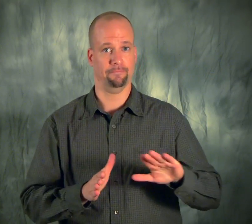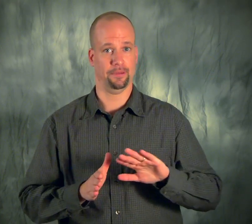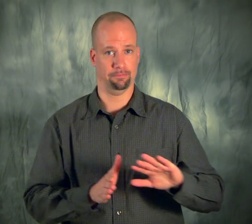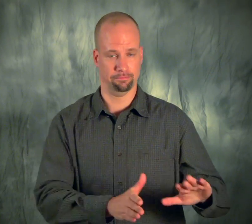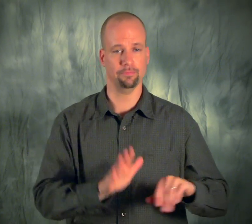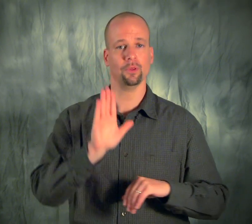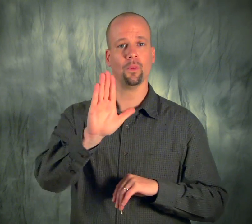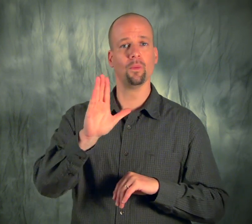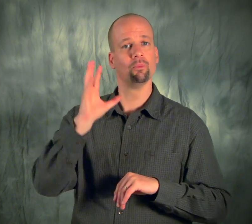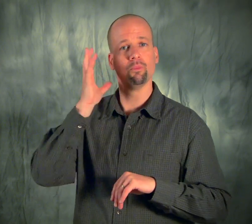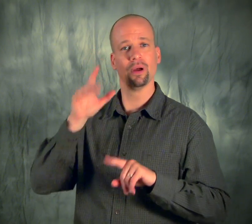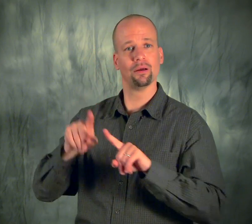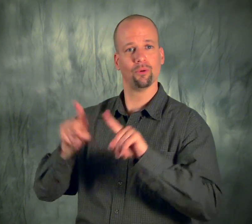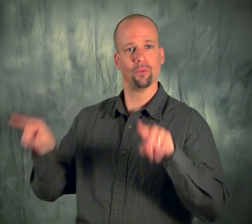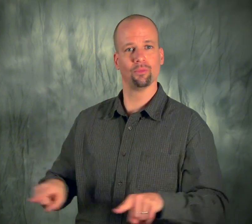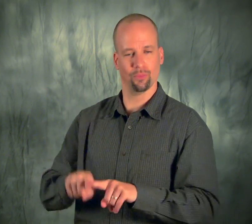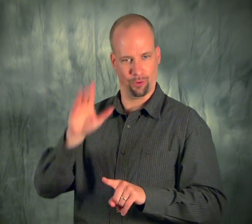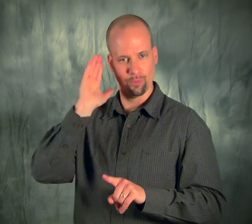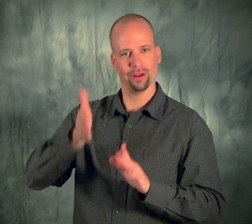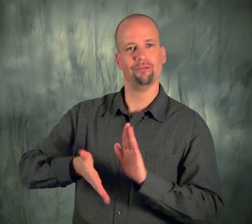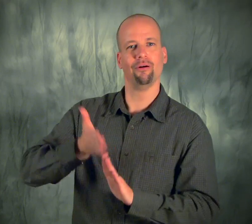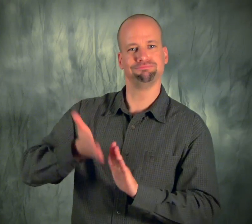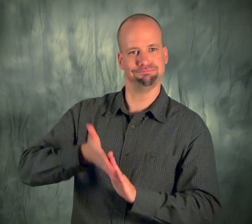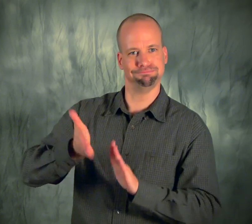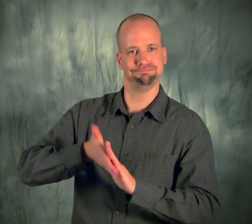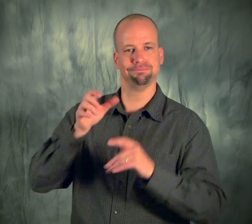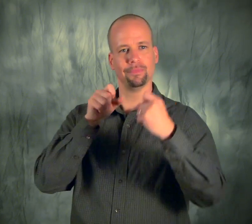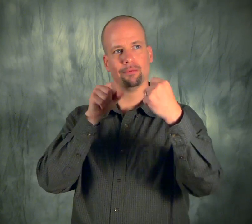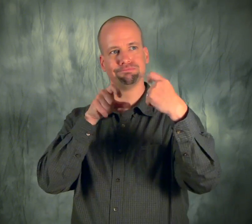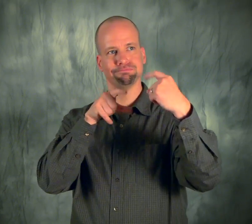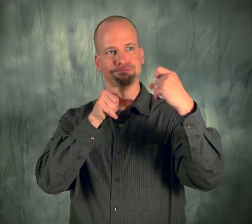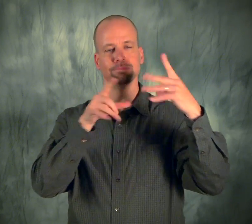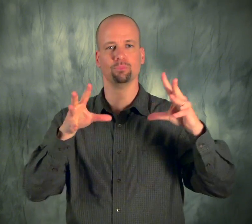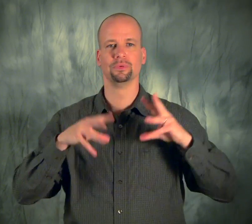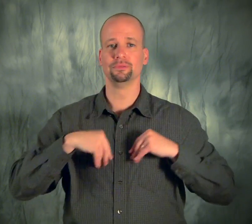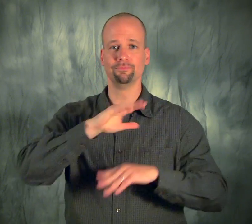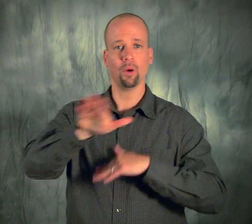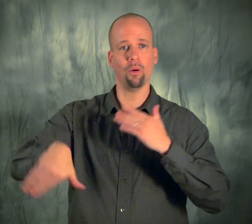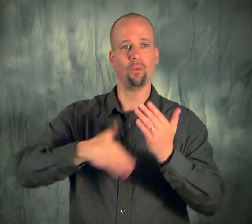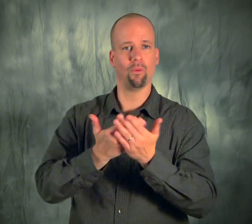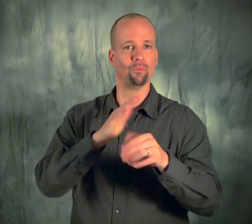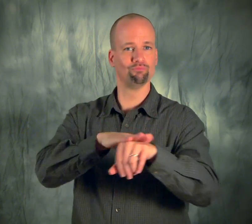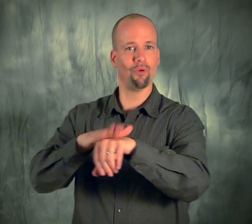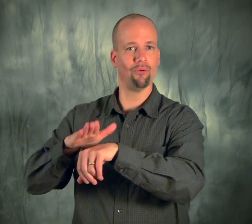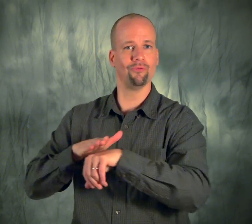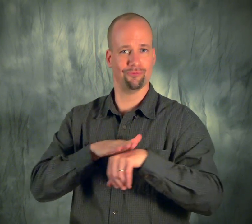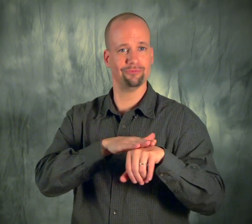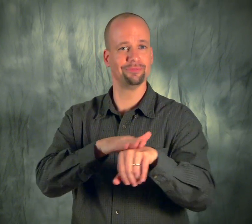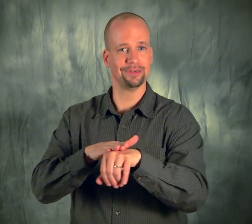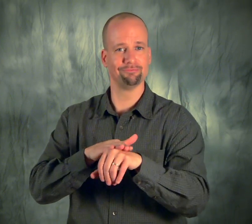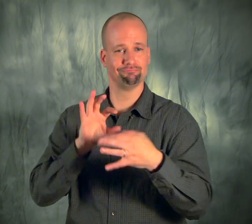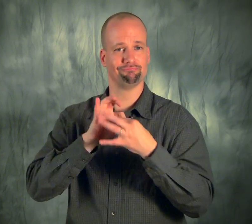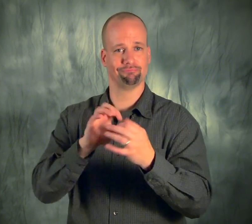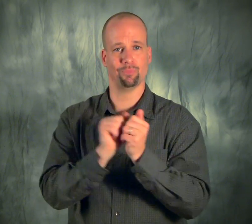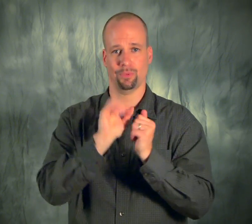Once this is done, your radio will be programmed to receive all warnings for your county on the correct transmitter.